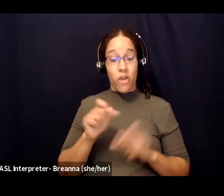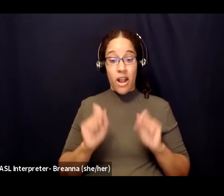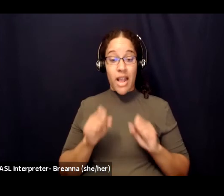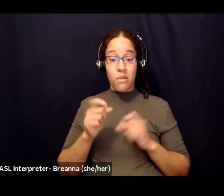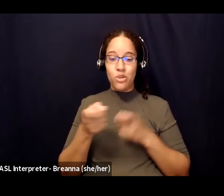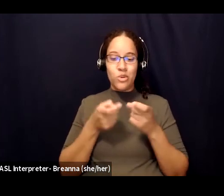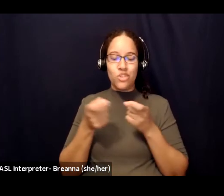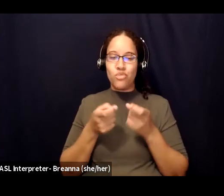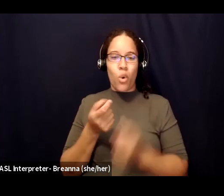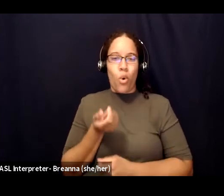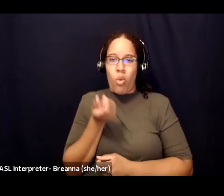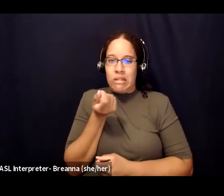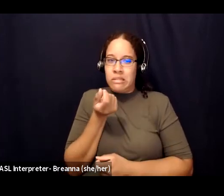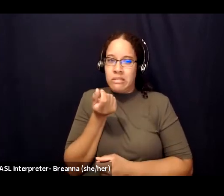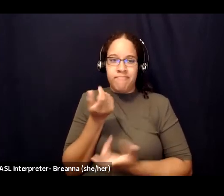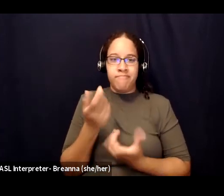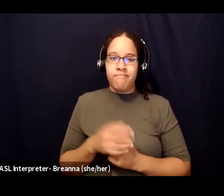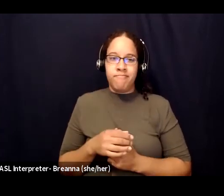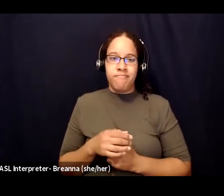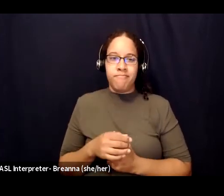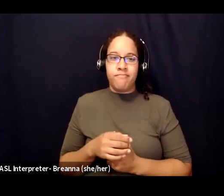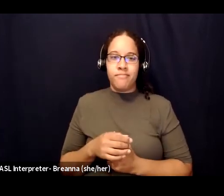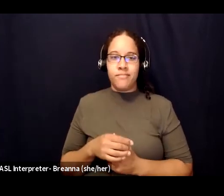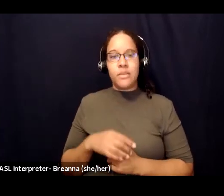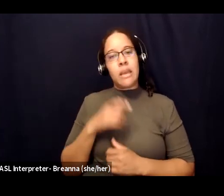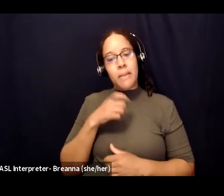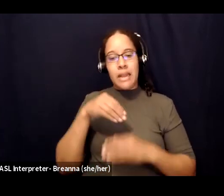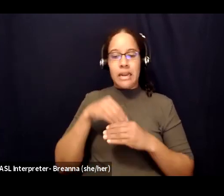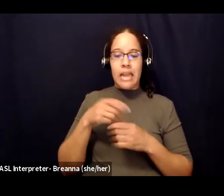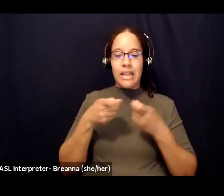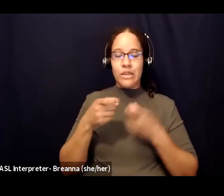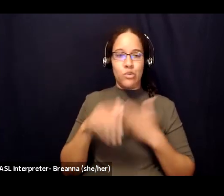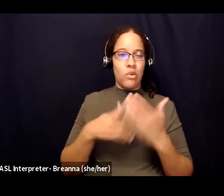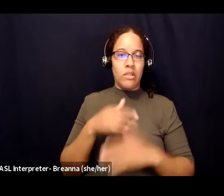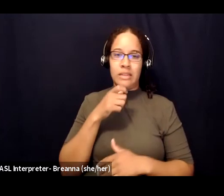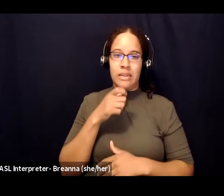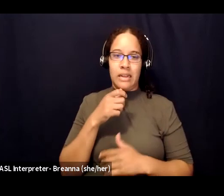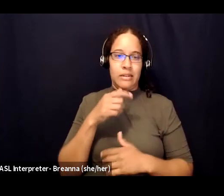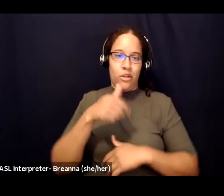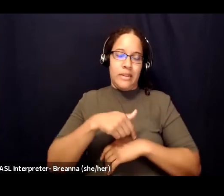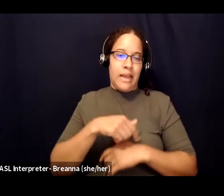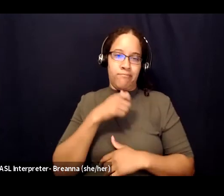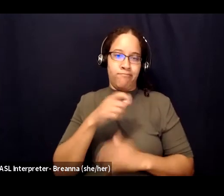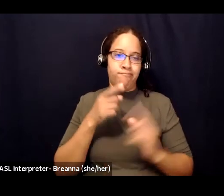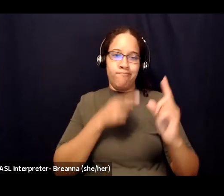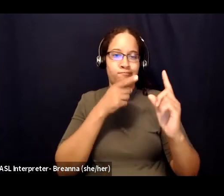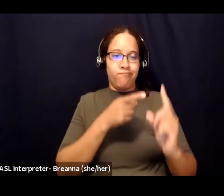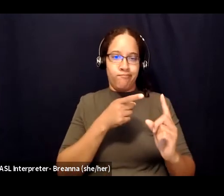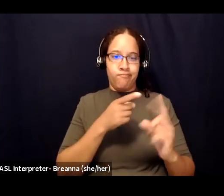painful things can also be beautiful what does it look like to soften to allow yourself to thaw in places that were once